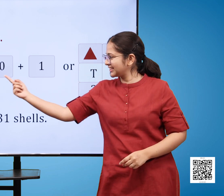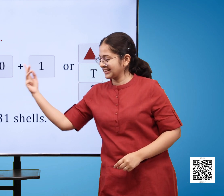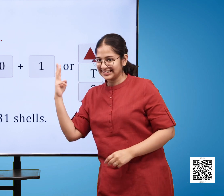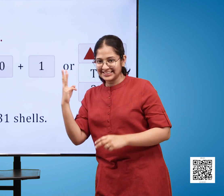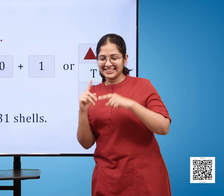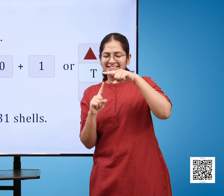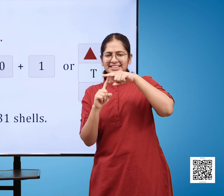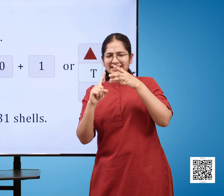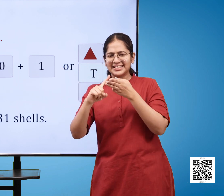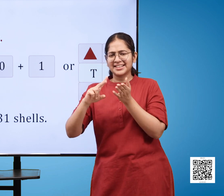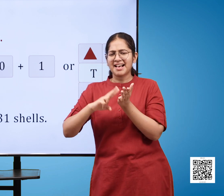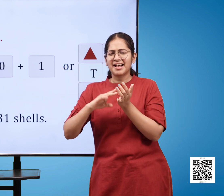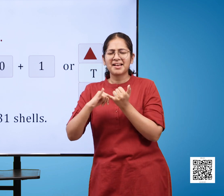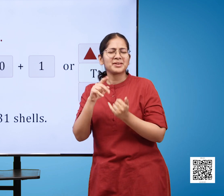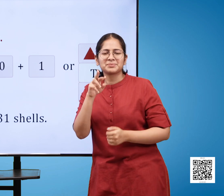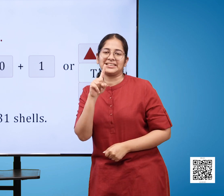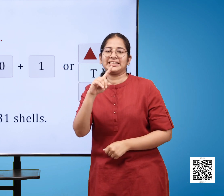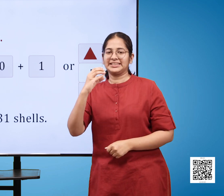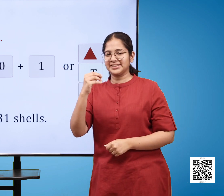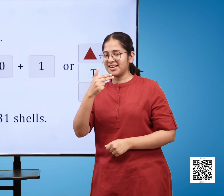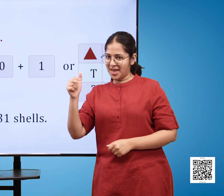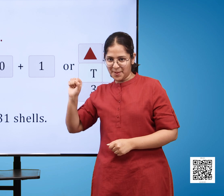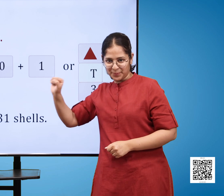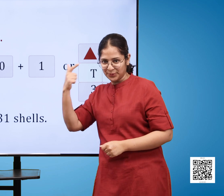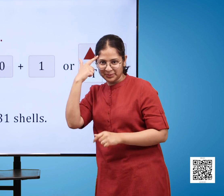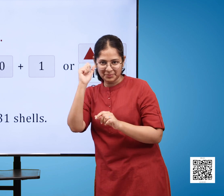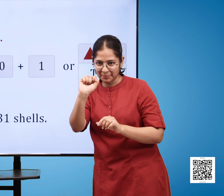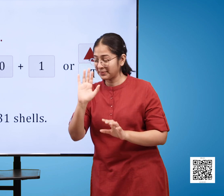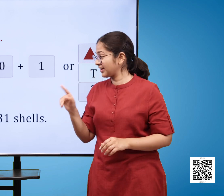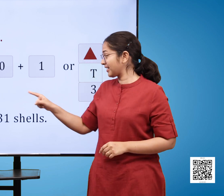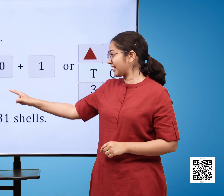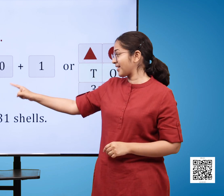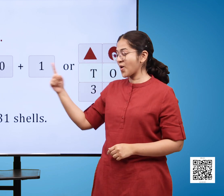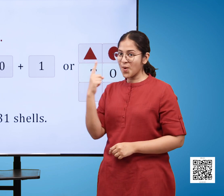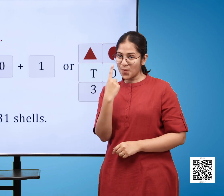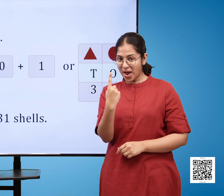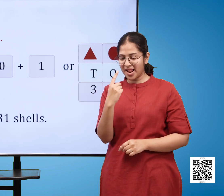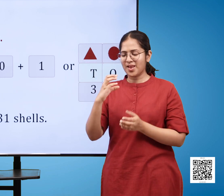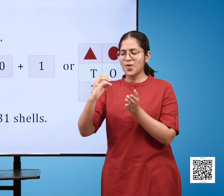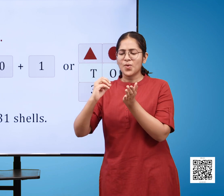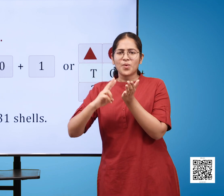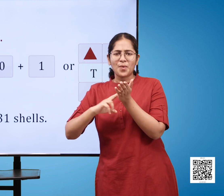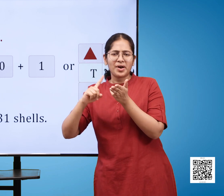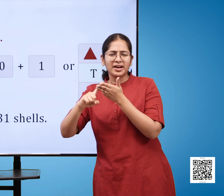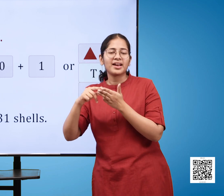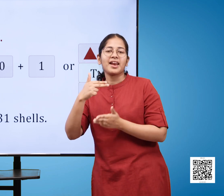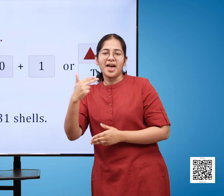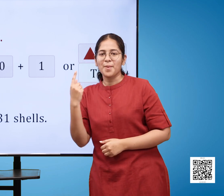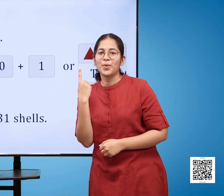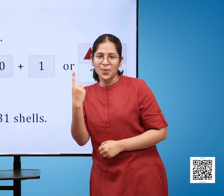1 or triangle t that is equal to 3 and circle o which is equal to